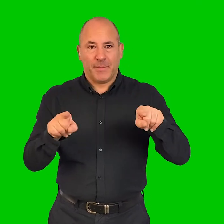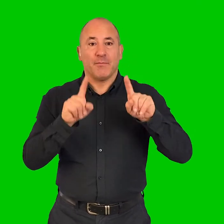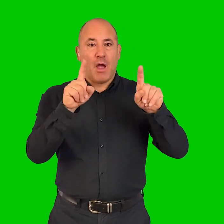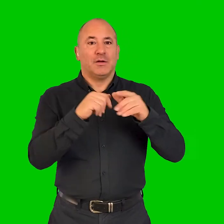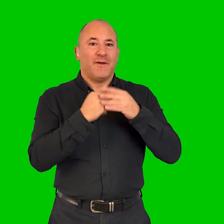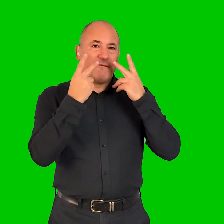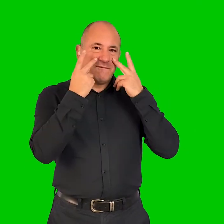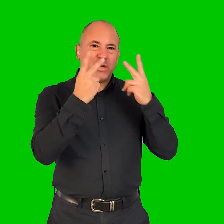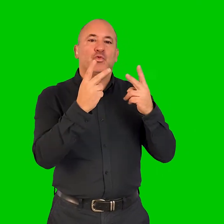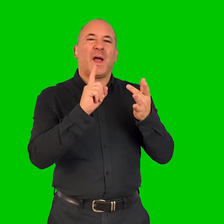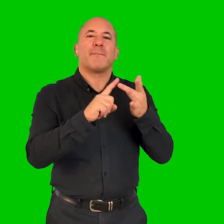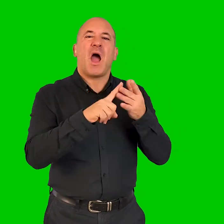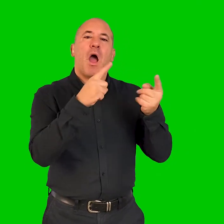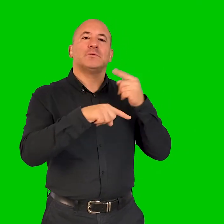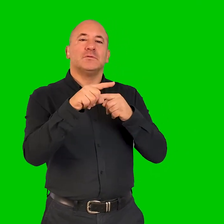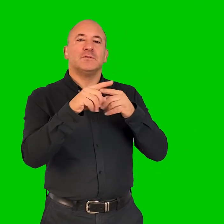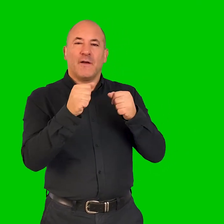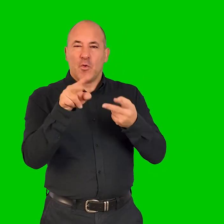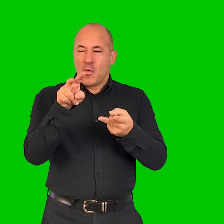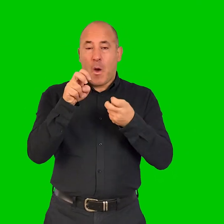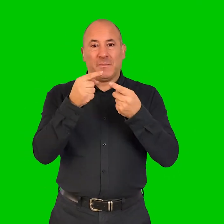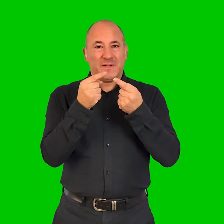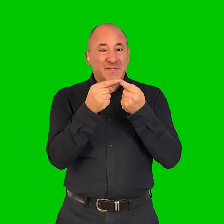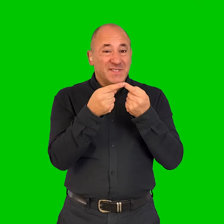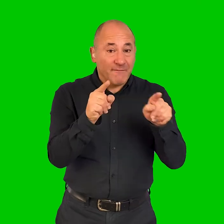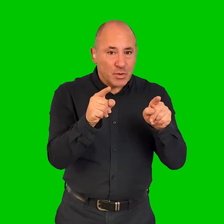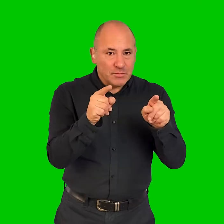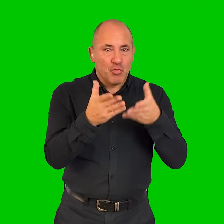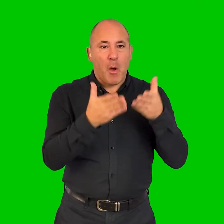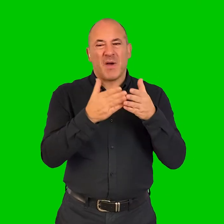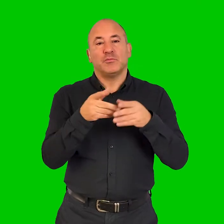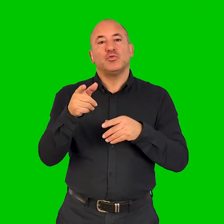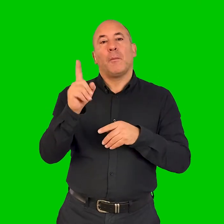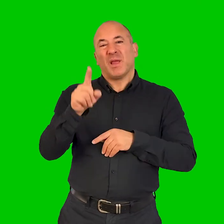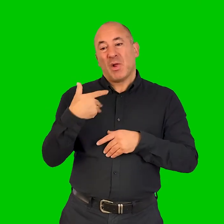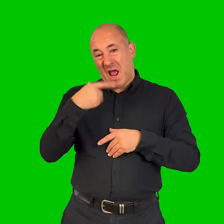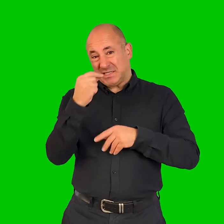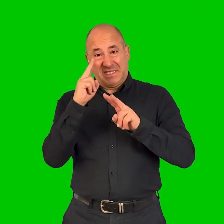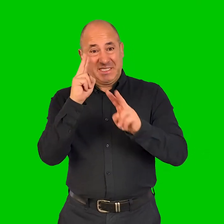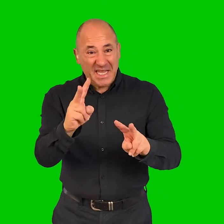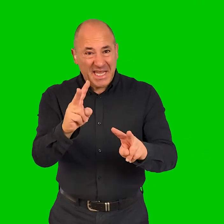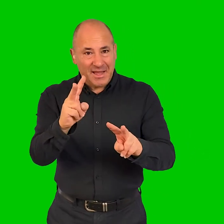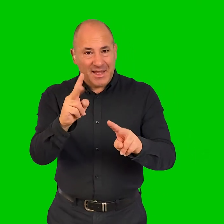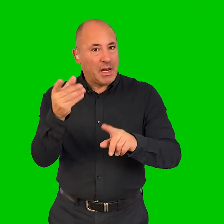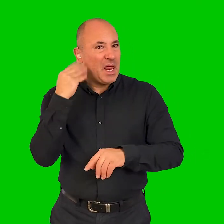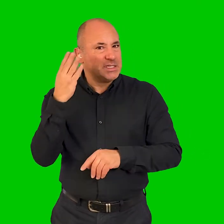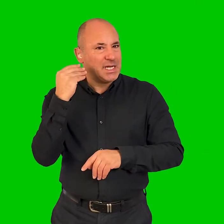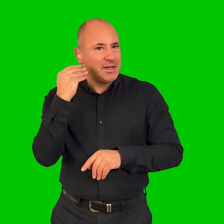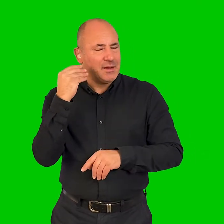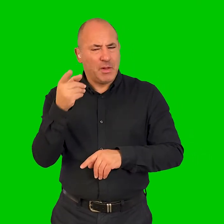audience can get something completely different from it. And that an audience that's seeing the visuals while listening isn't probably listening as in-depth.